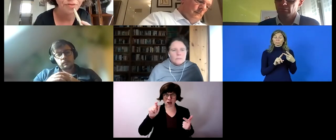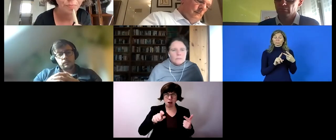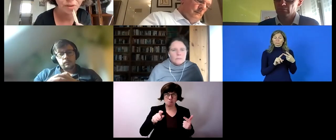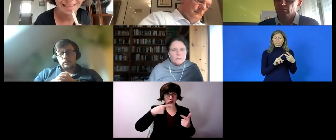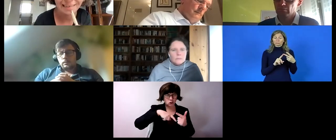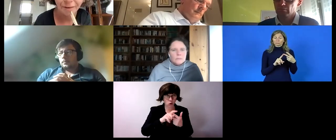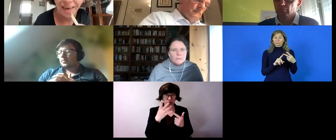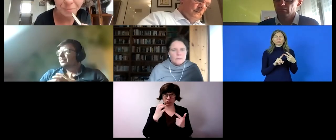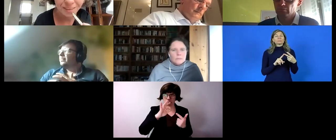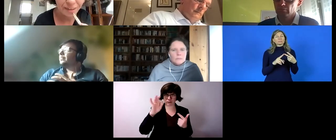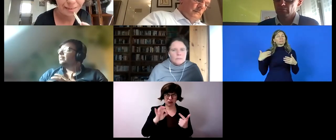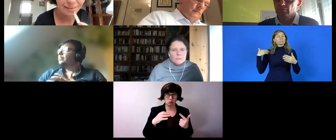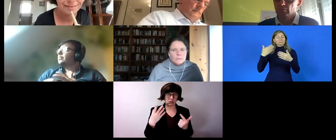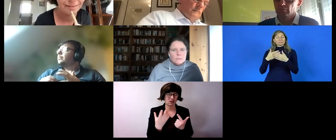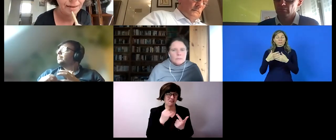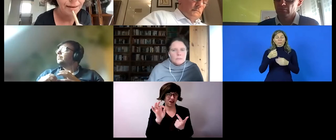styria